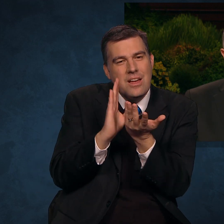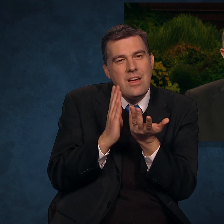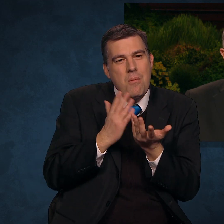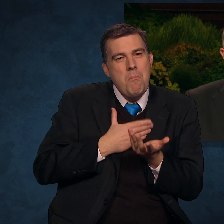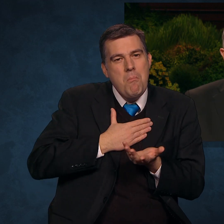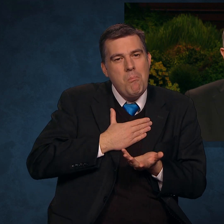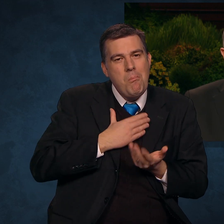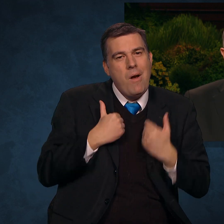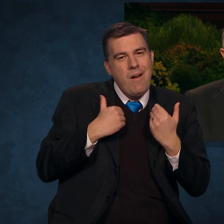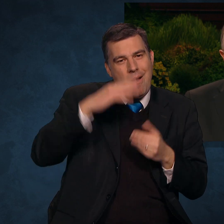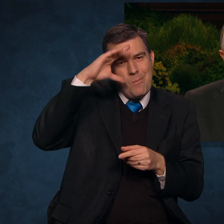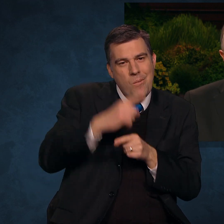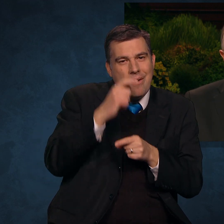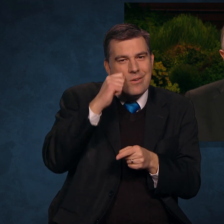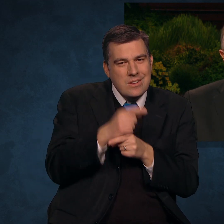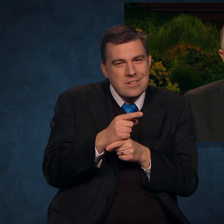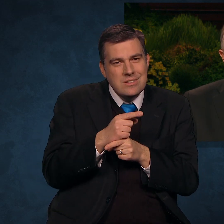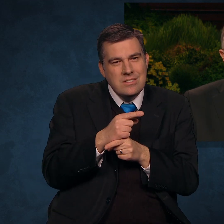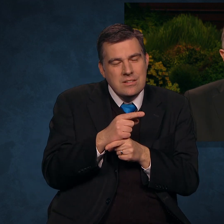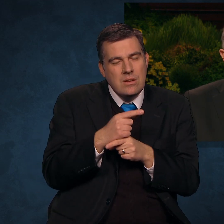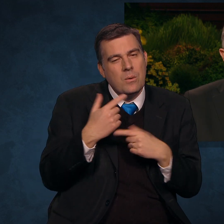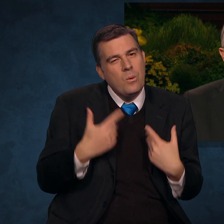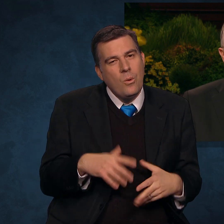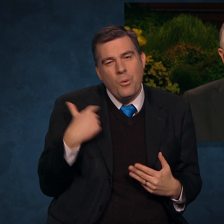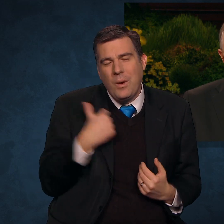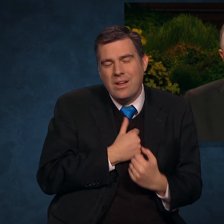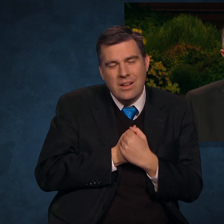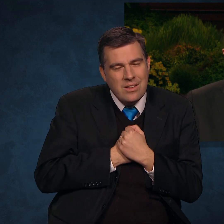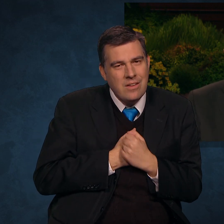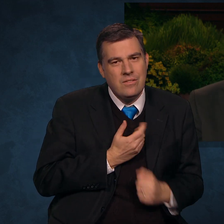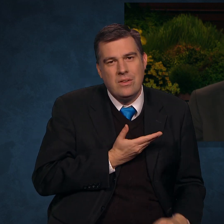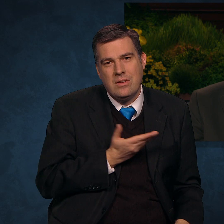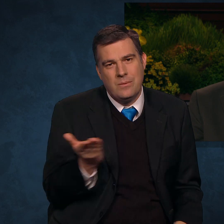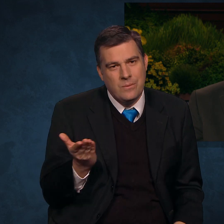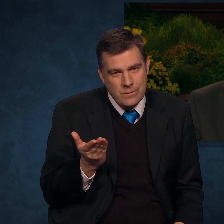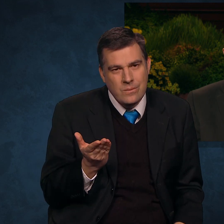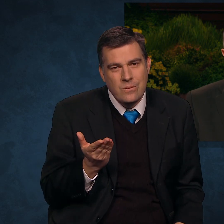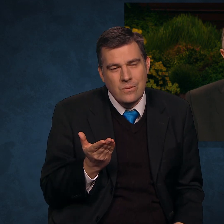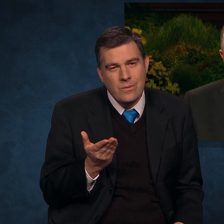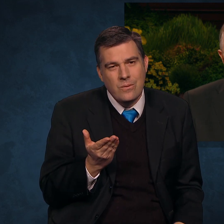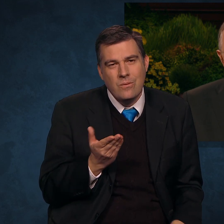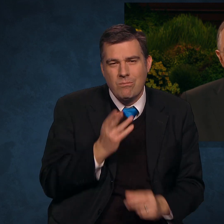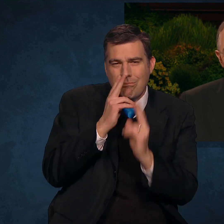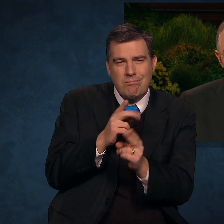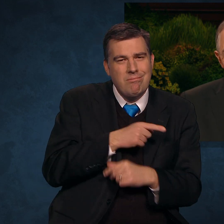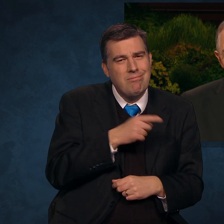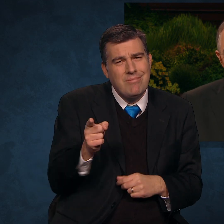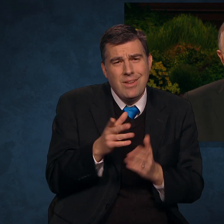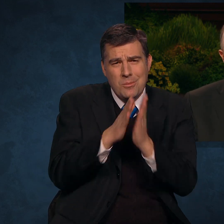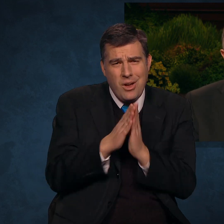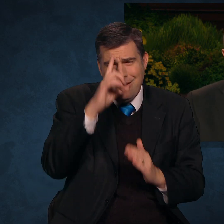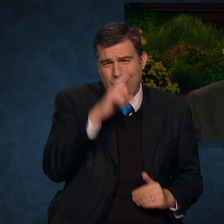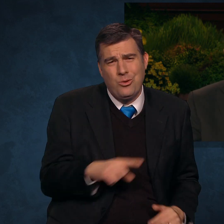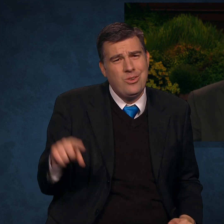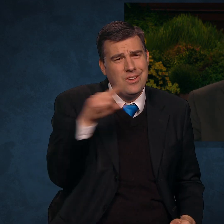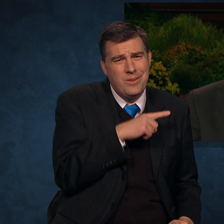My young brothers and sisters, how we love you, admire you, and pray for you.